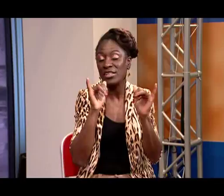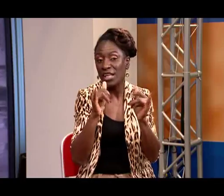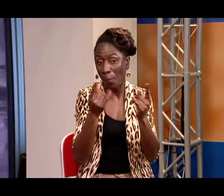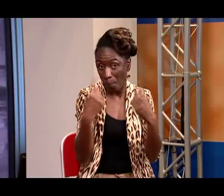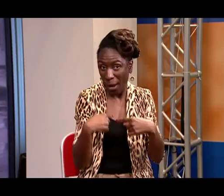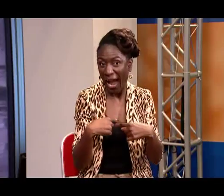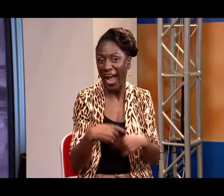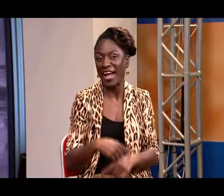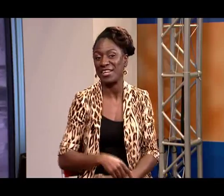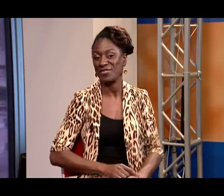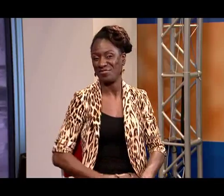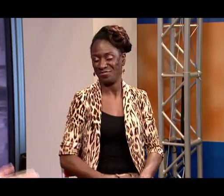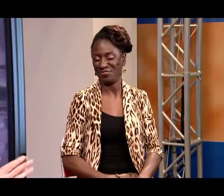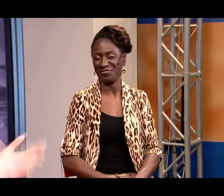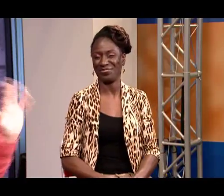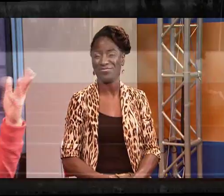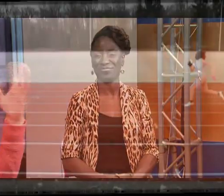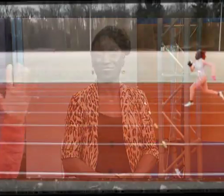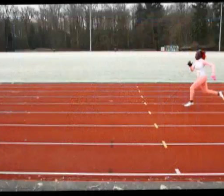.com And please do tune in again